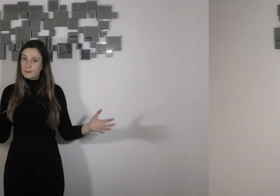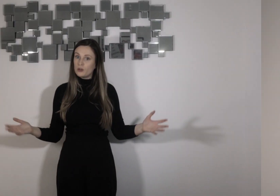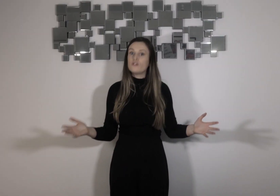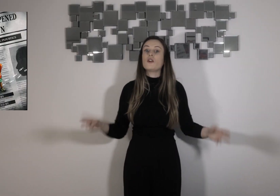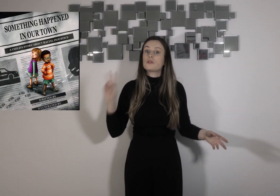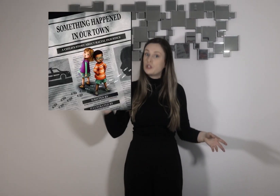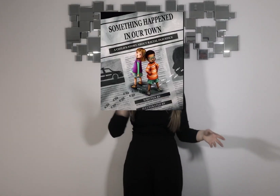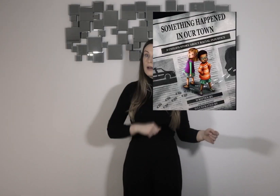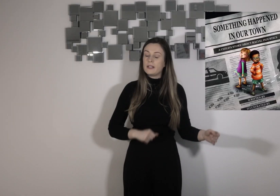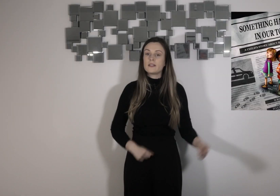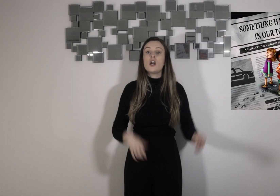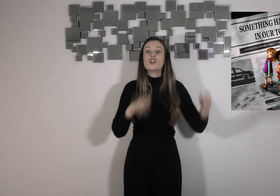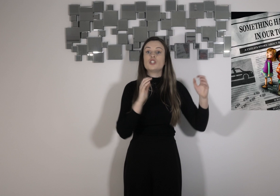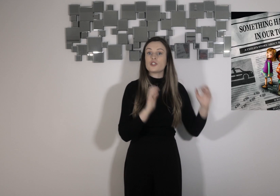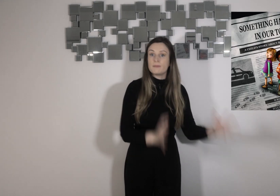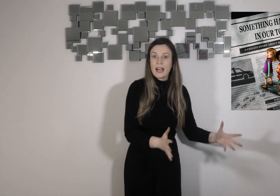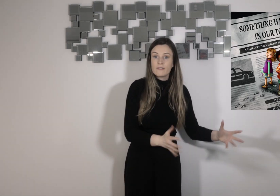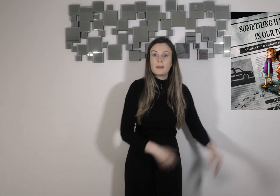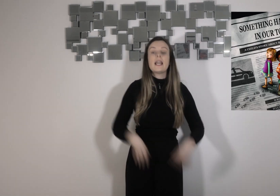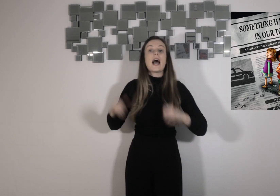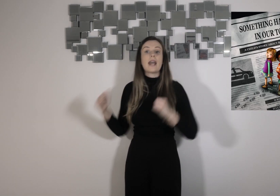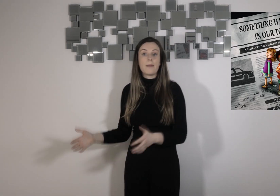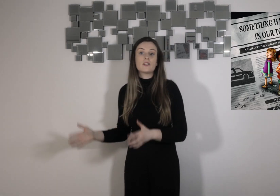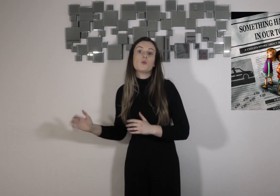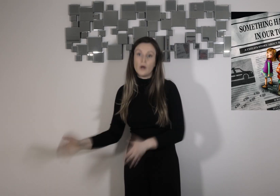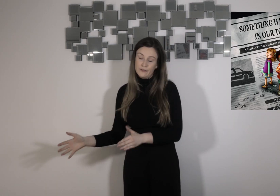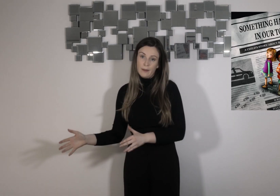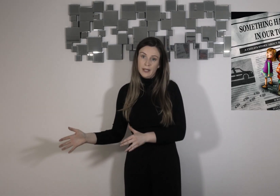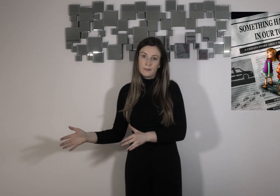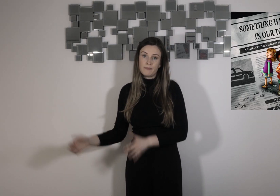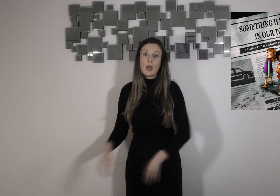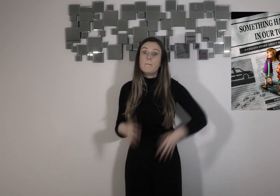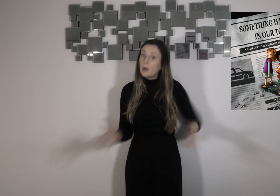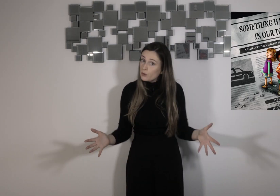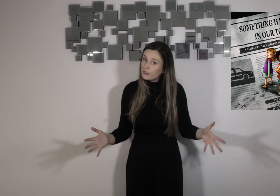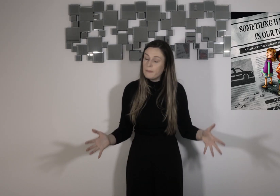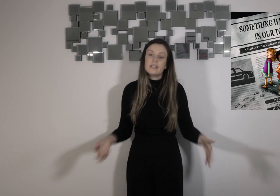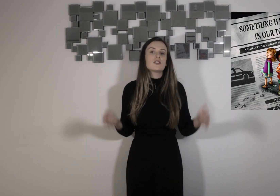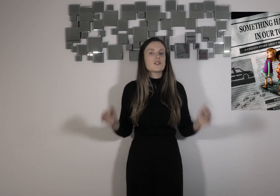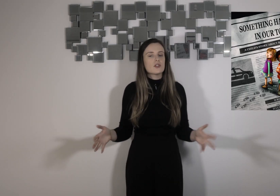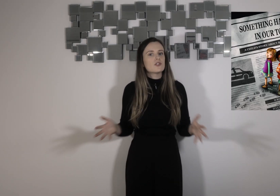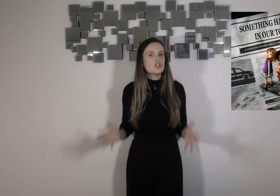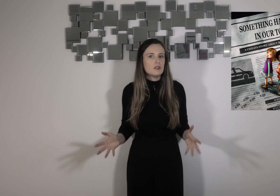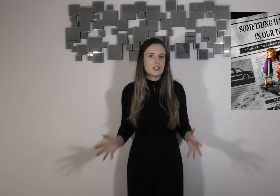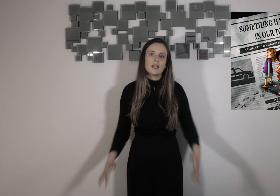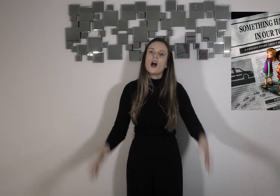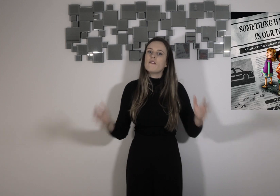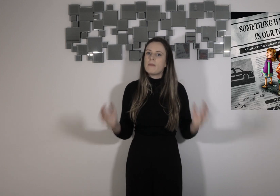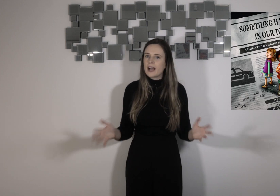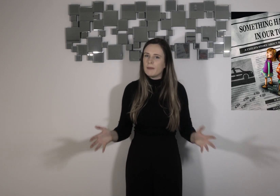This book follows two families, Josh's black family and Emma's white family. Both families discuss the shooting of a black